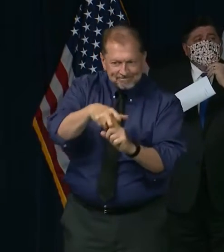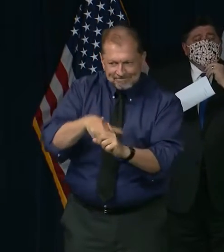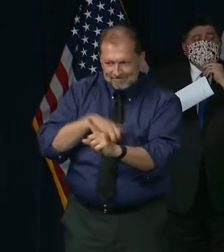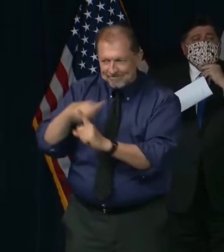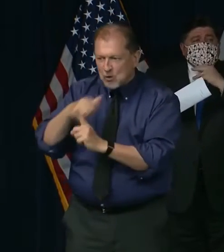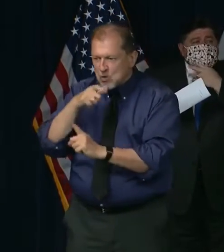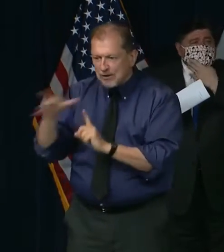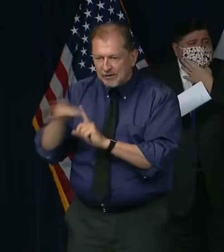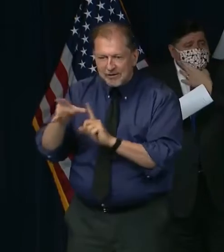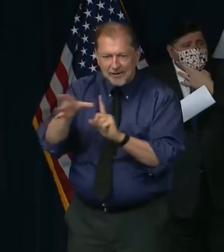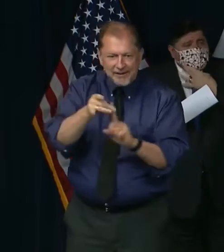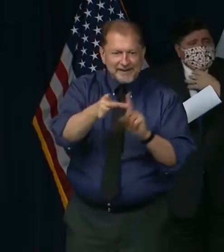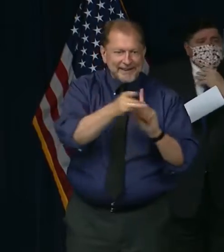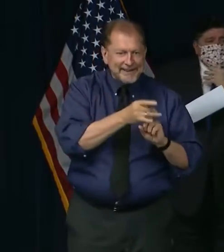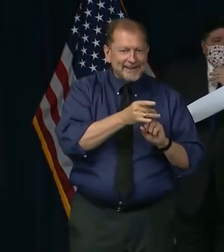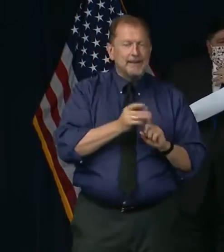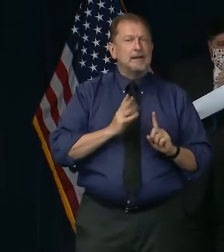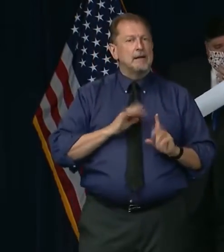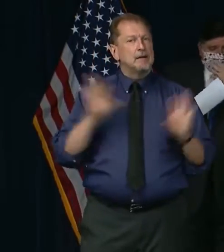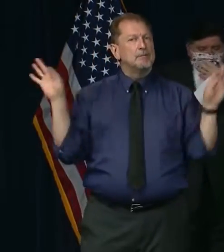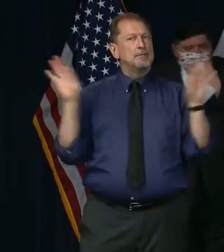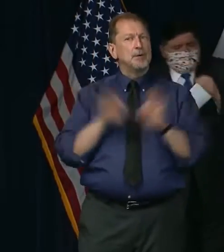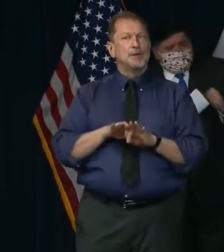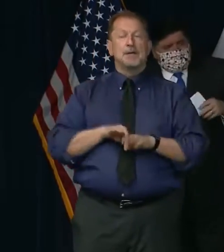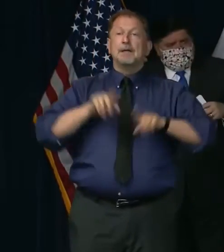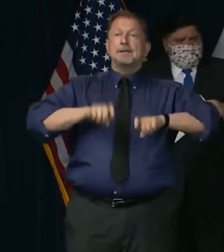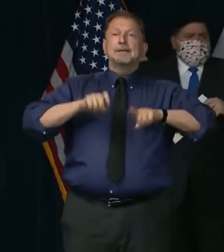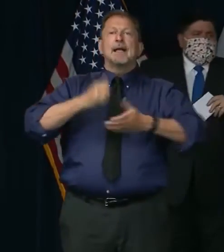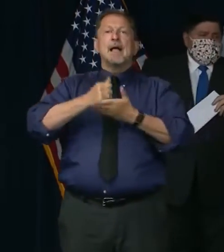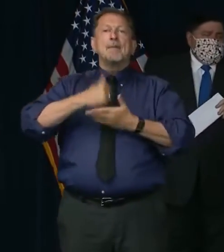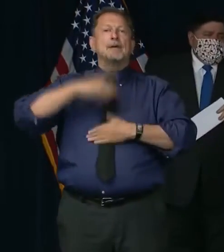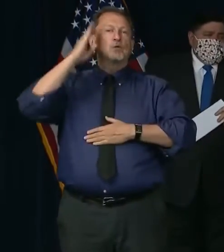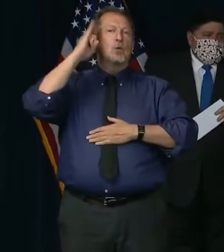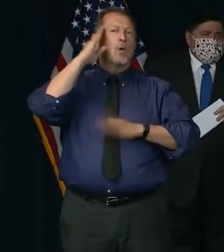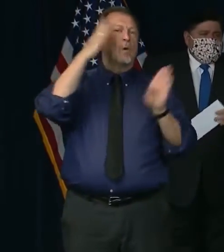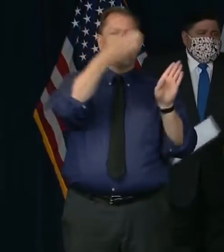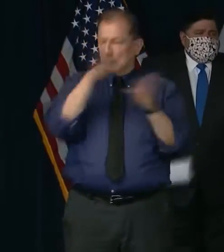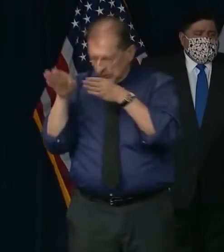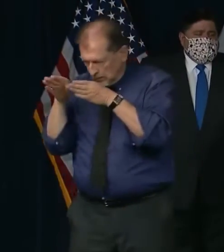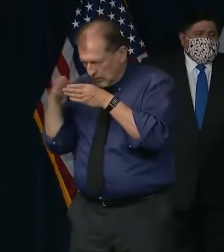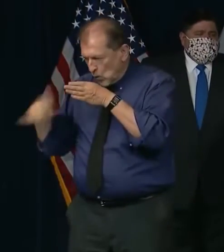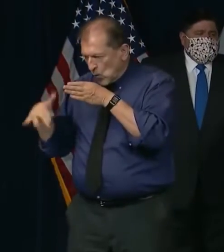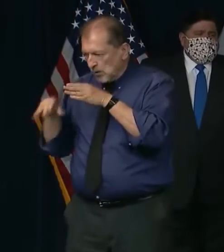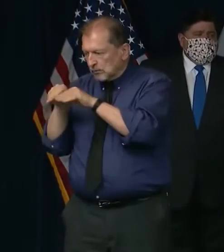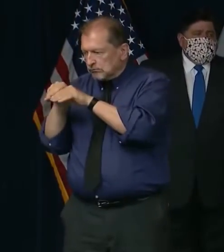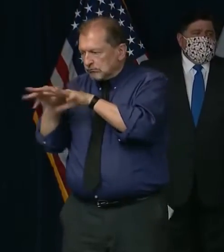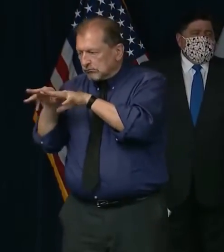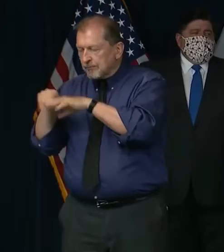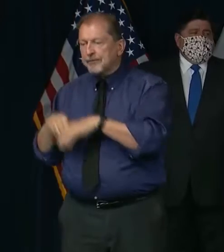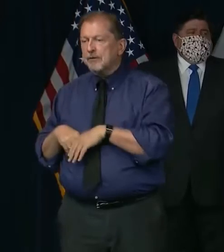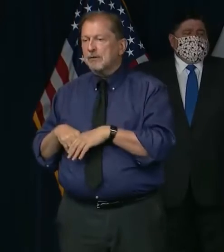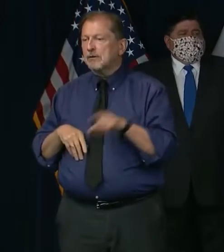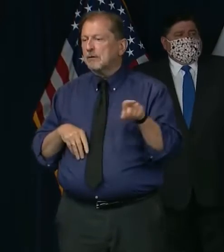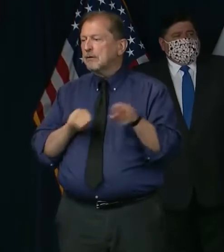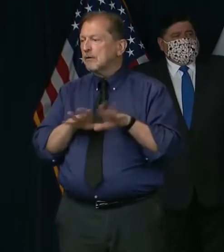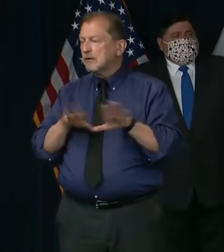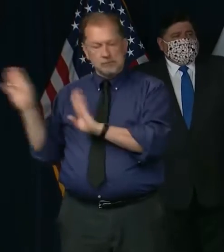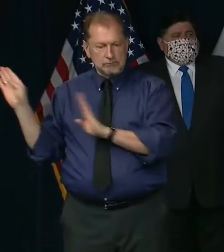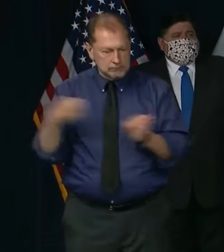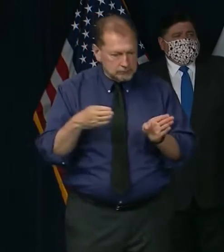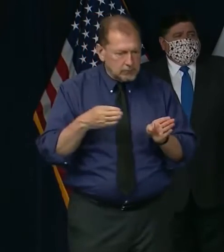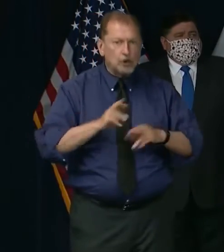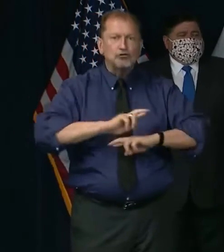that's a big, important deal because that will help us to understand really any gradual or small changes in the numbers.